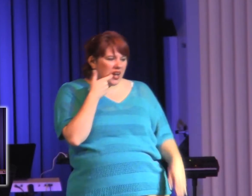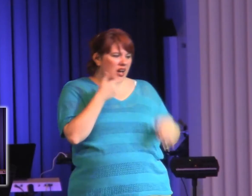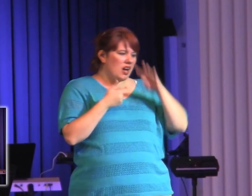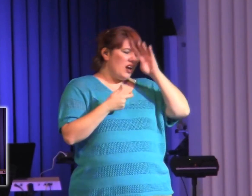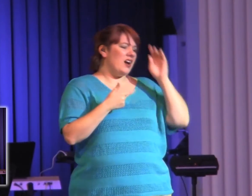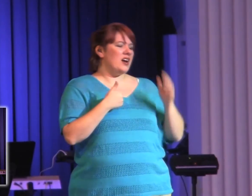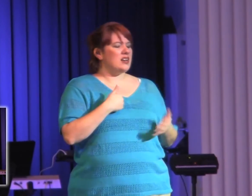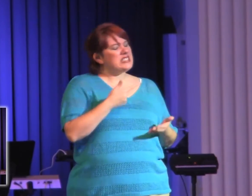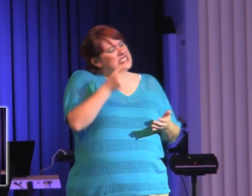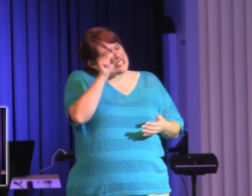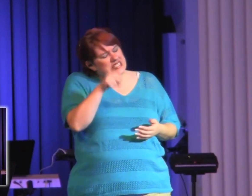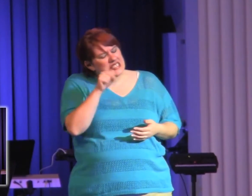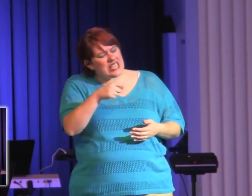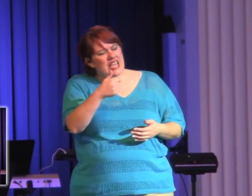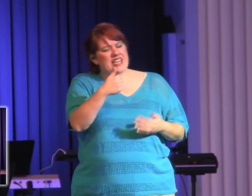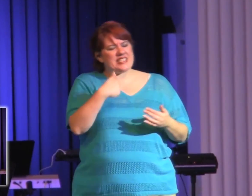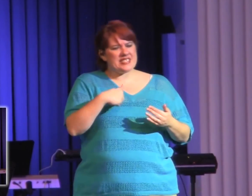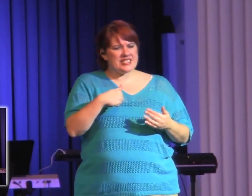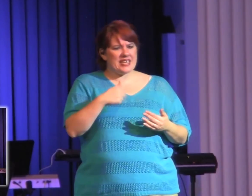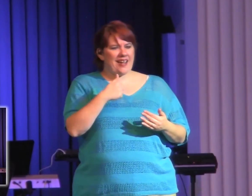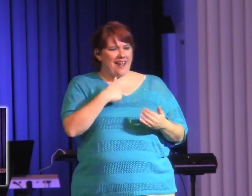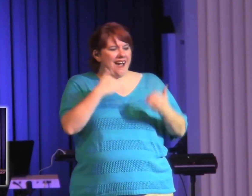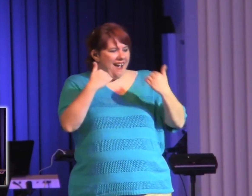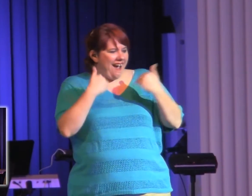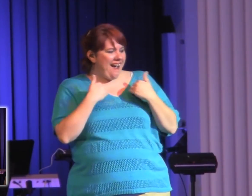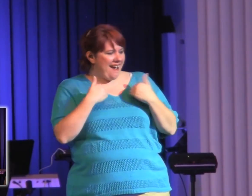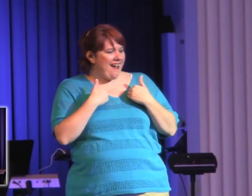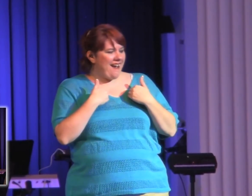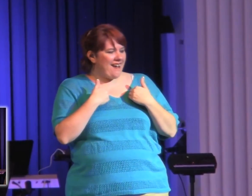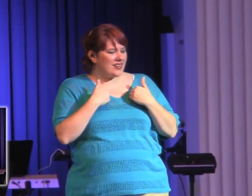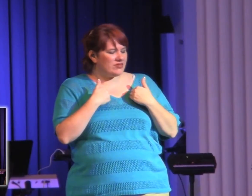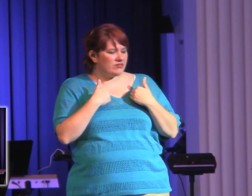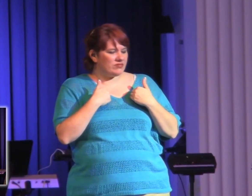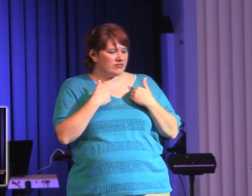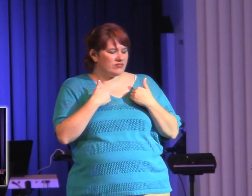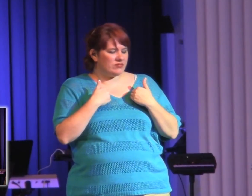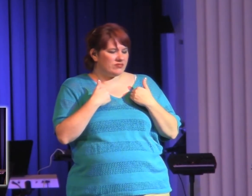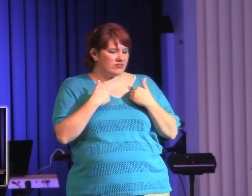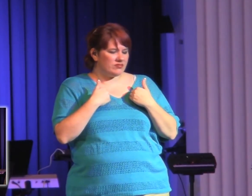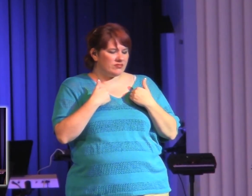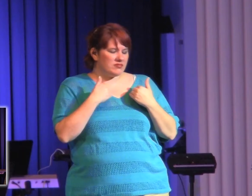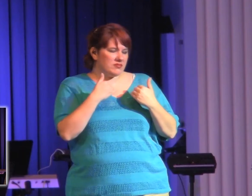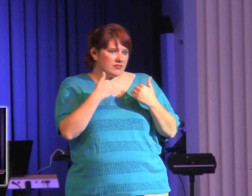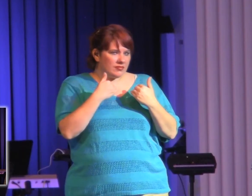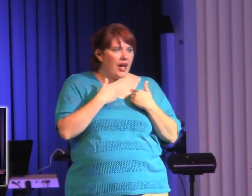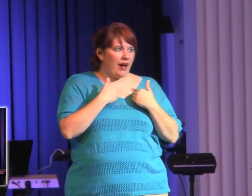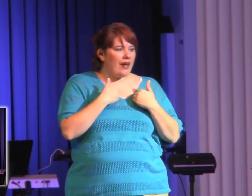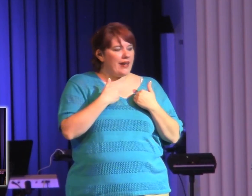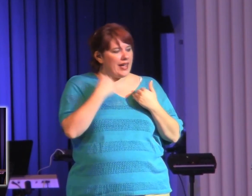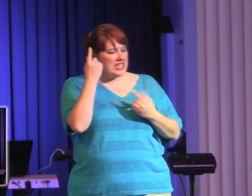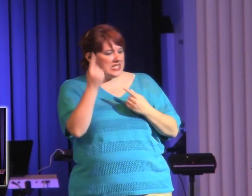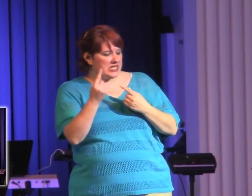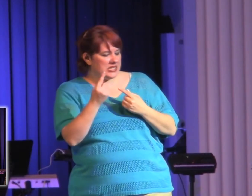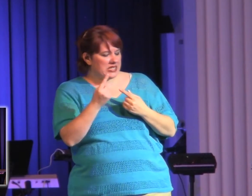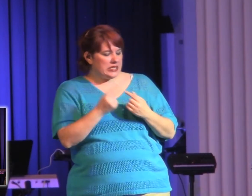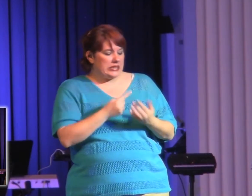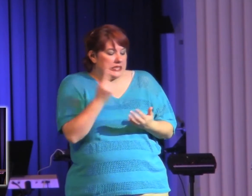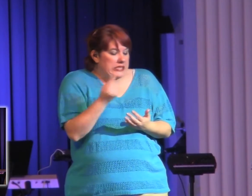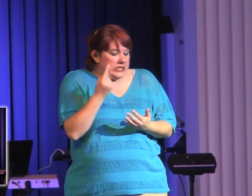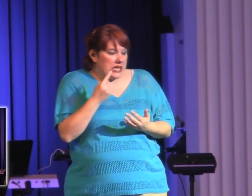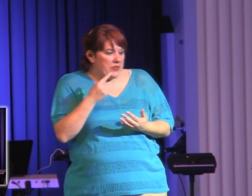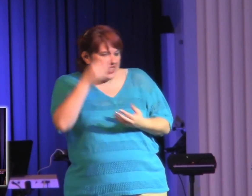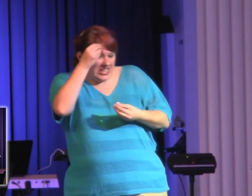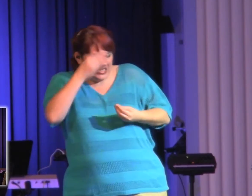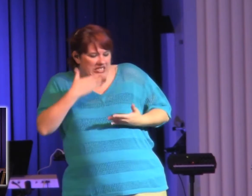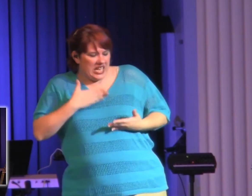in a matter of 20 minutes. I didn't know from scripture that I shouldn't be drinking, but something inside of me told me I shouldn't. You know,